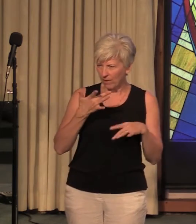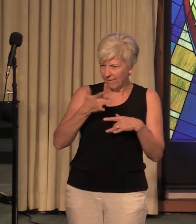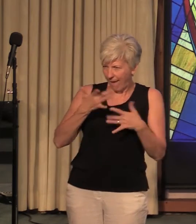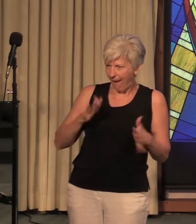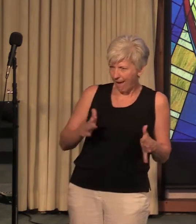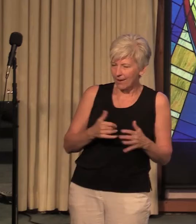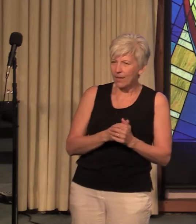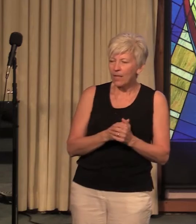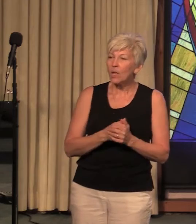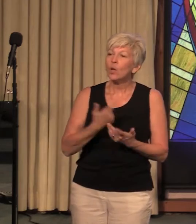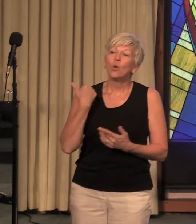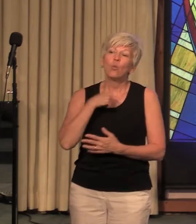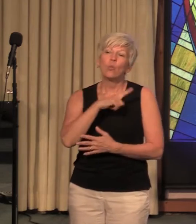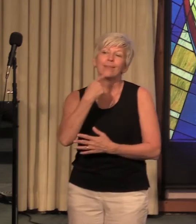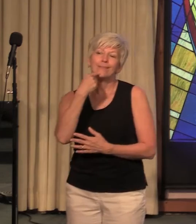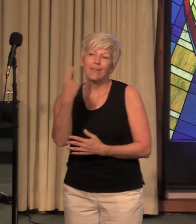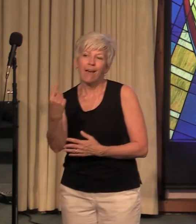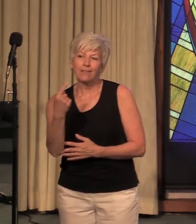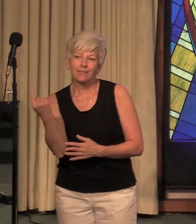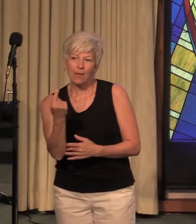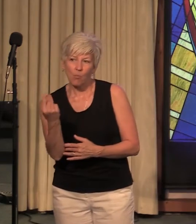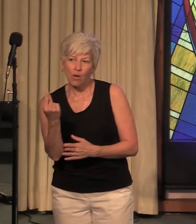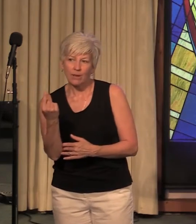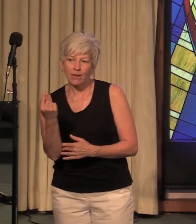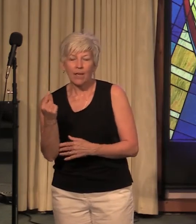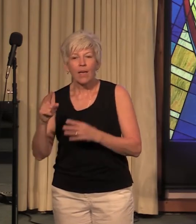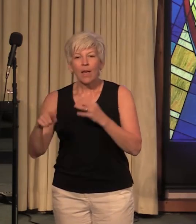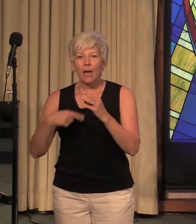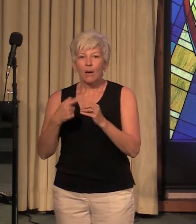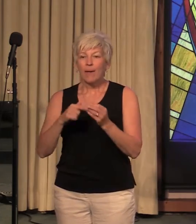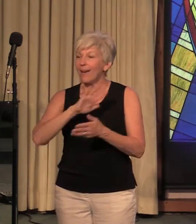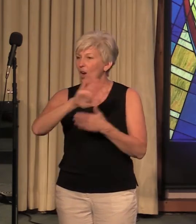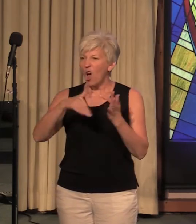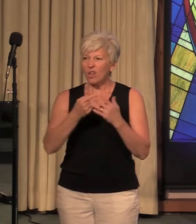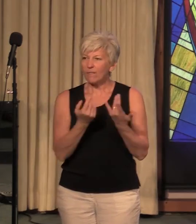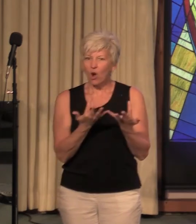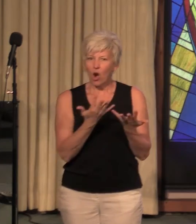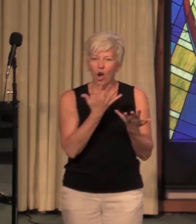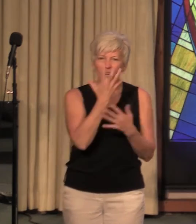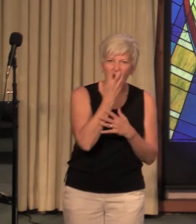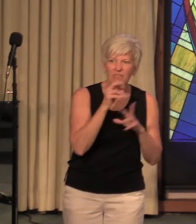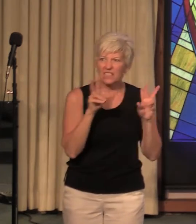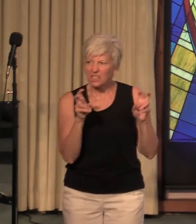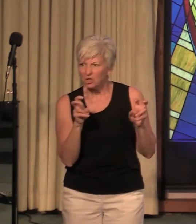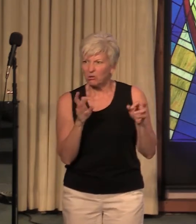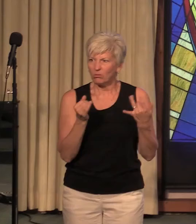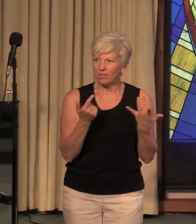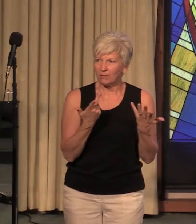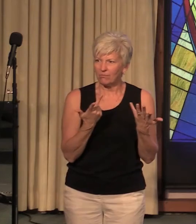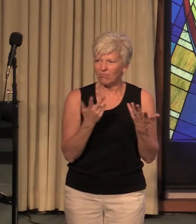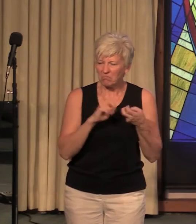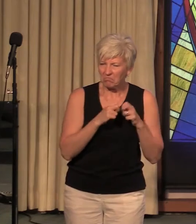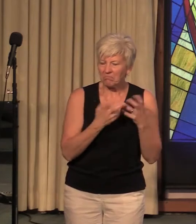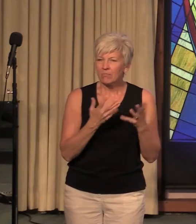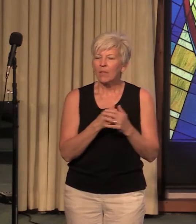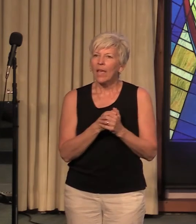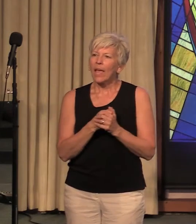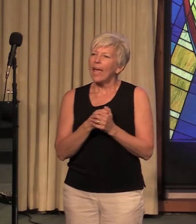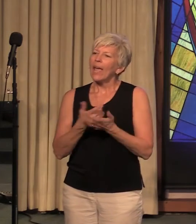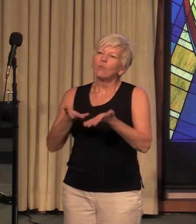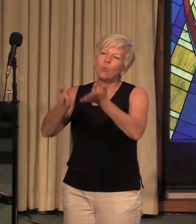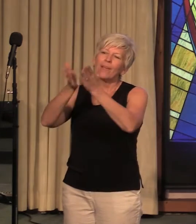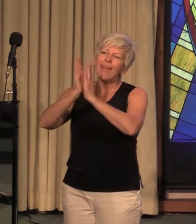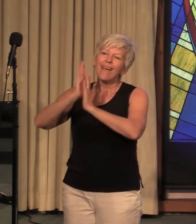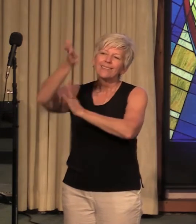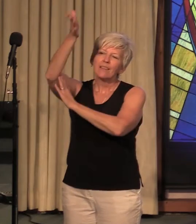we tell someone about all of our issues and angers and shortcomings we ask God